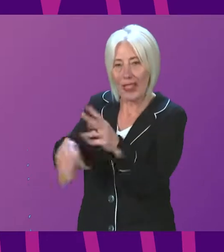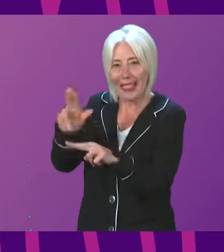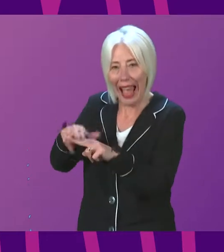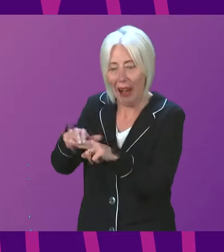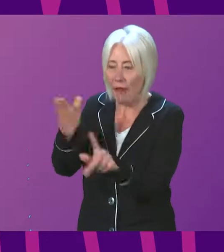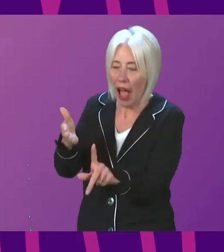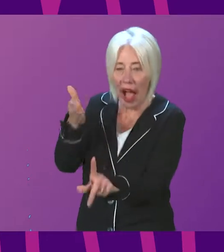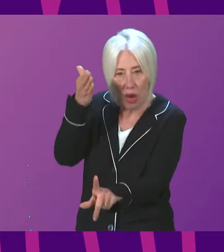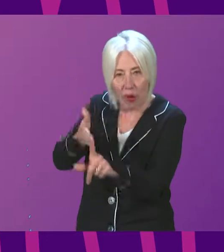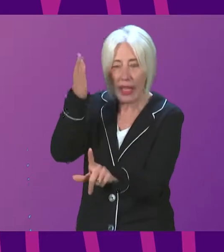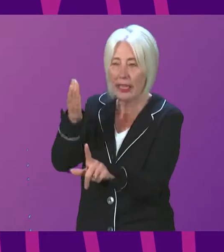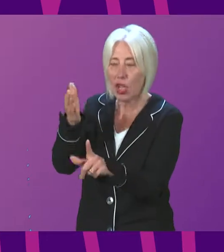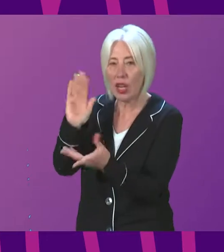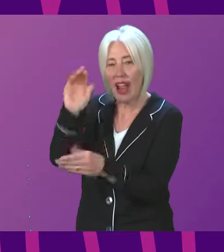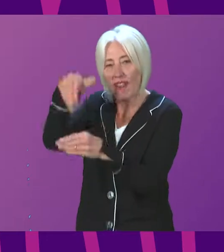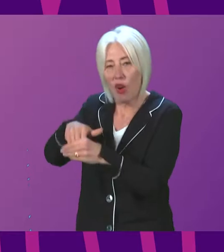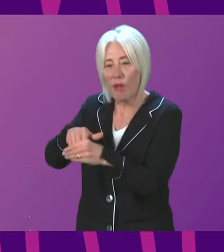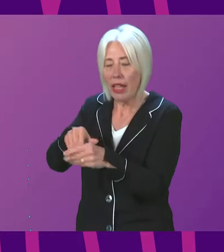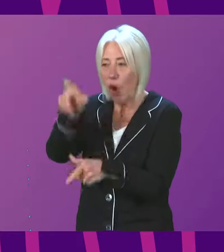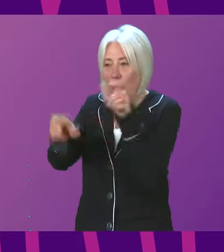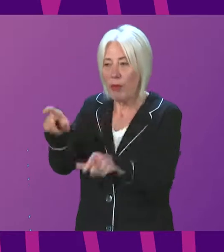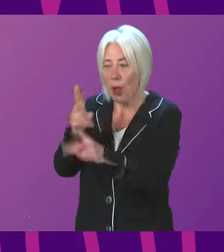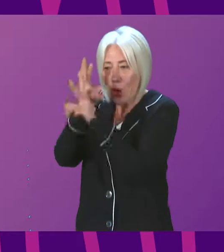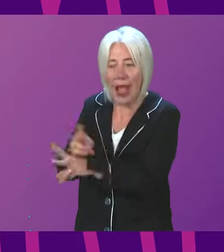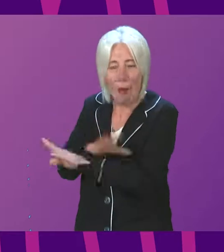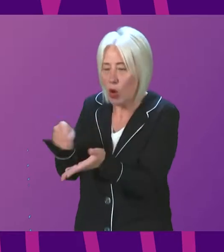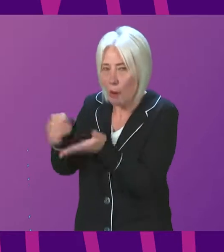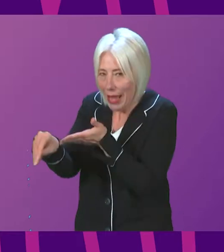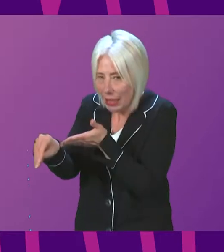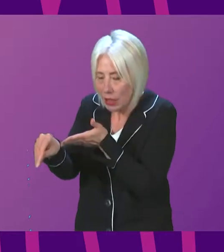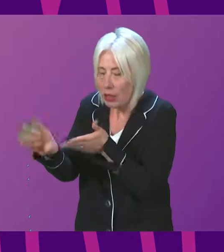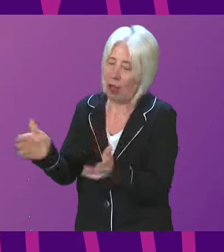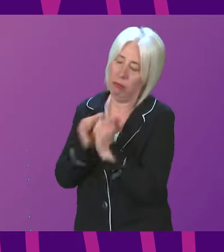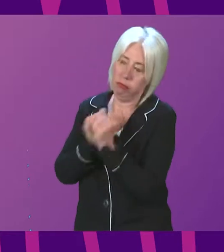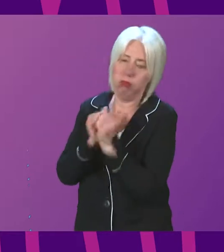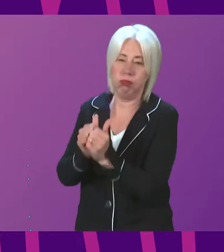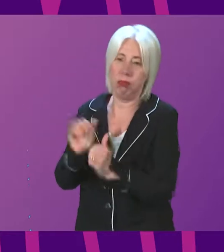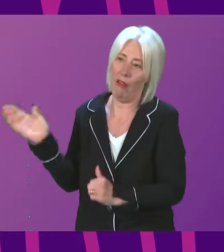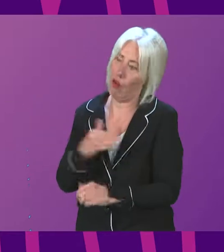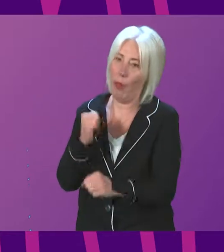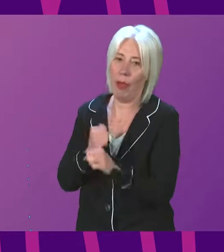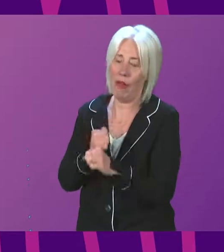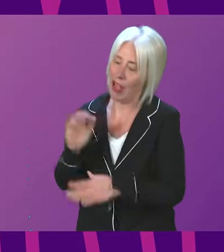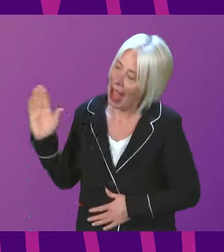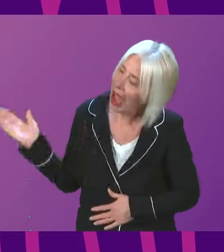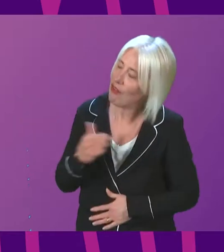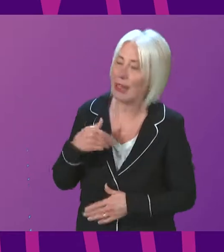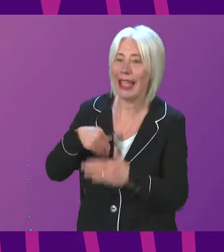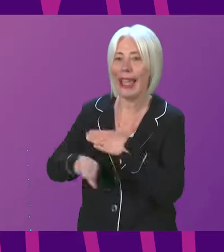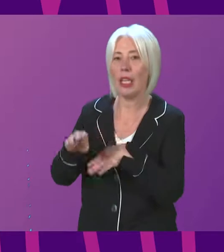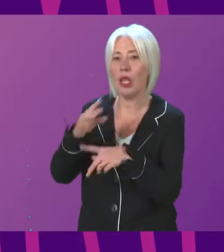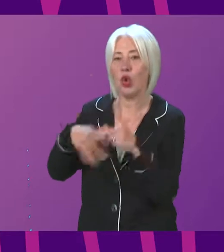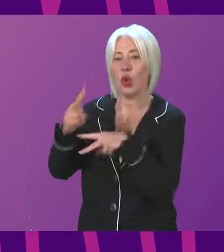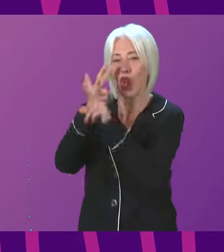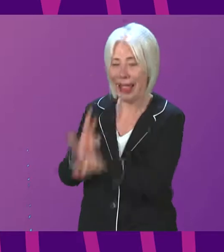and support of unpaid carers. I pay tribute on behalf of the Government to everyone in our social care system who has worked